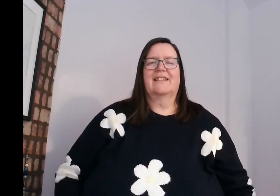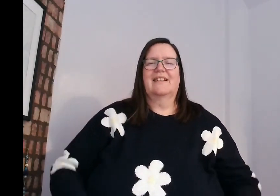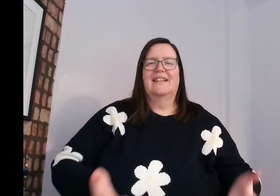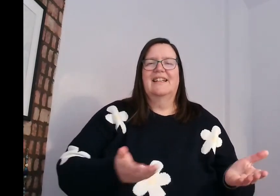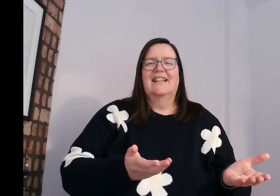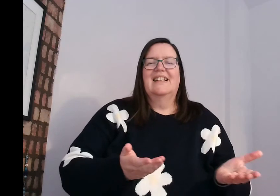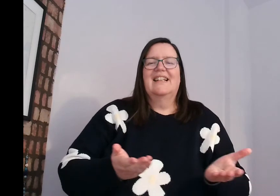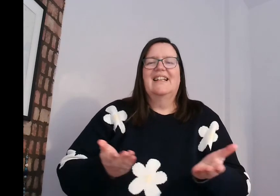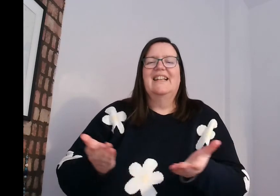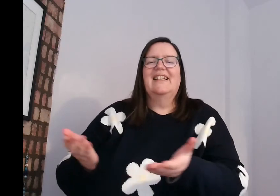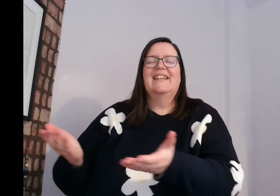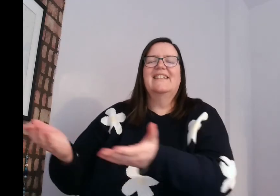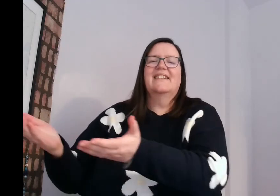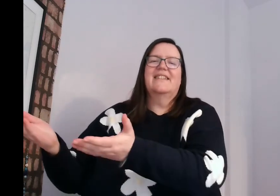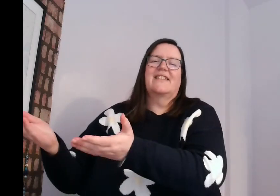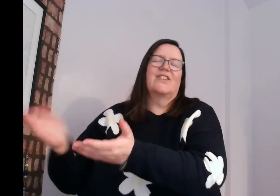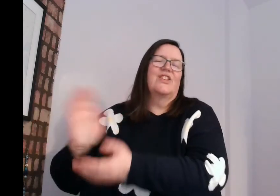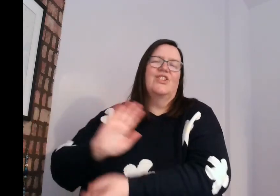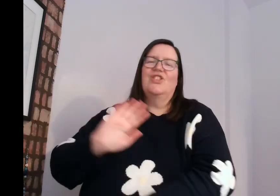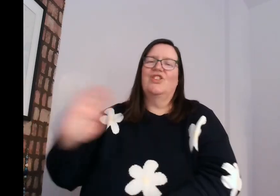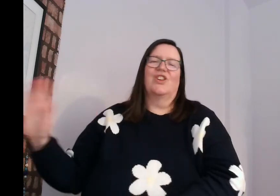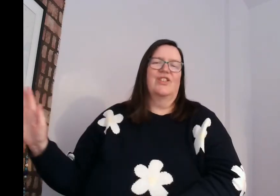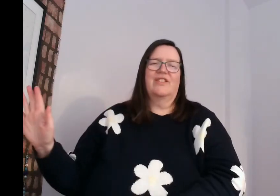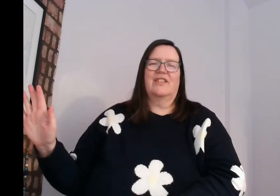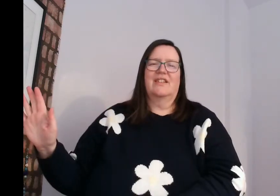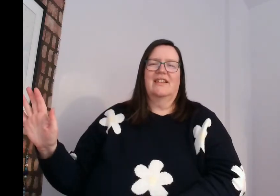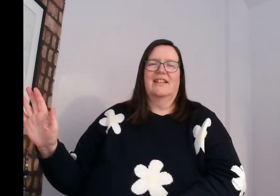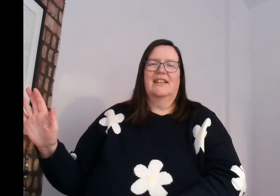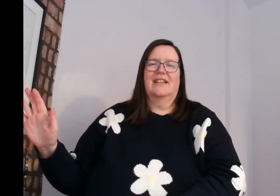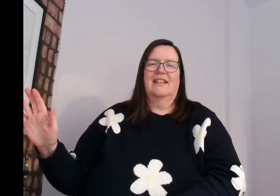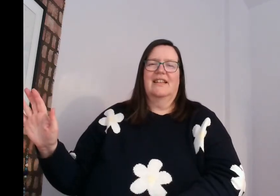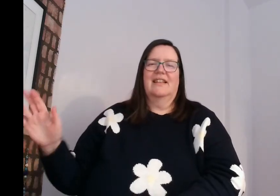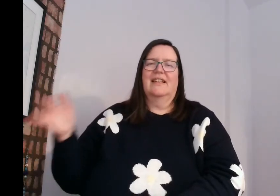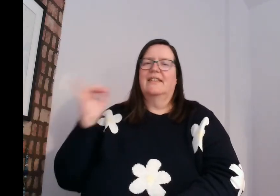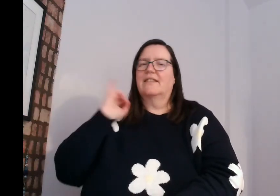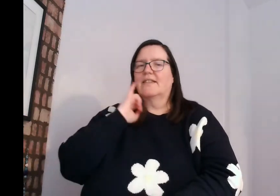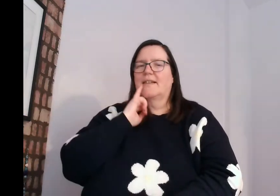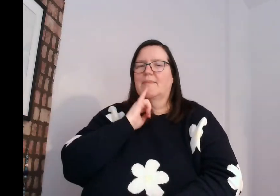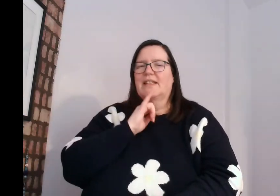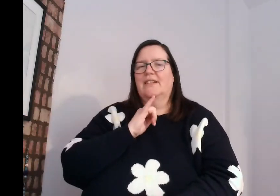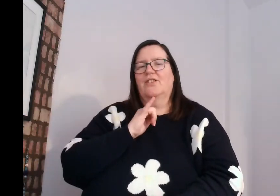Lead us not into temptation,